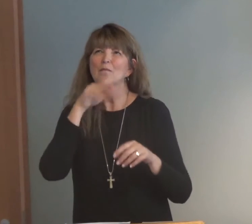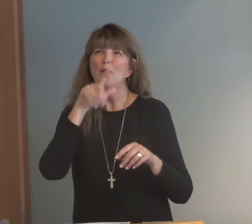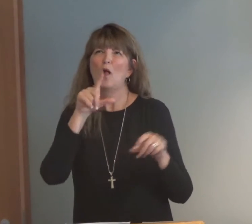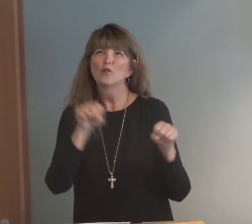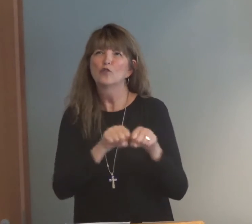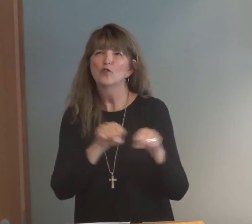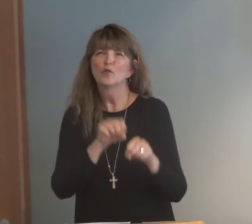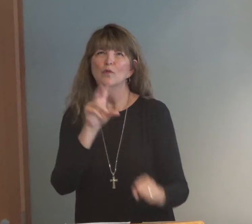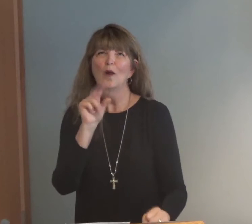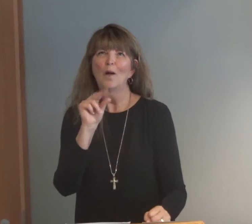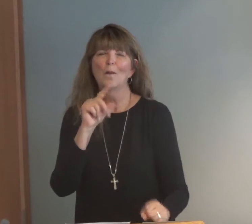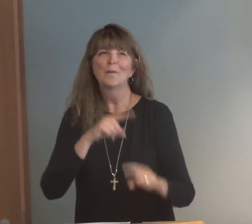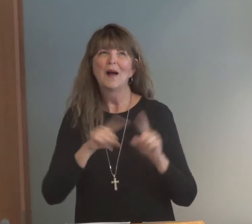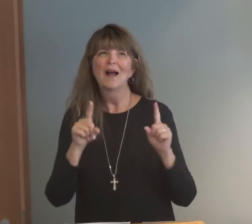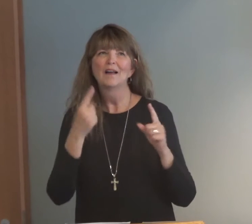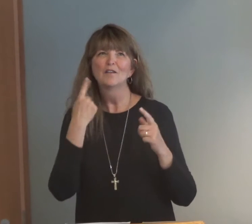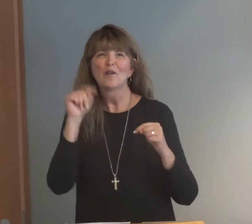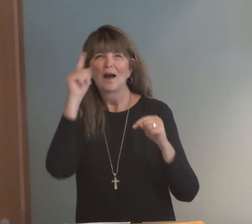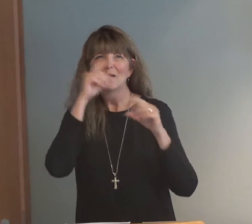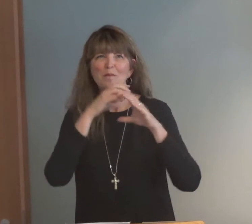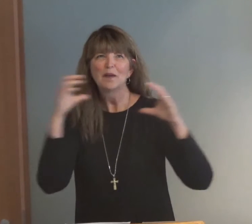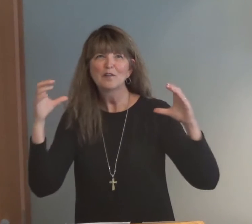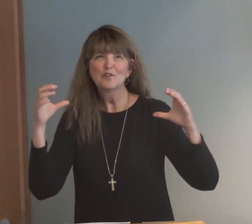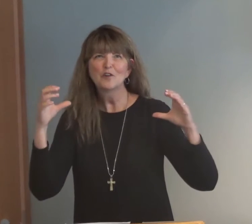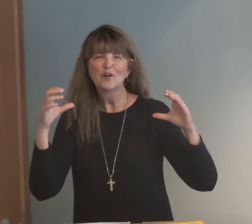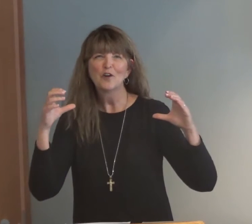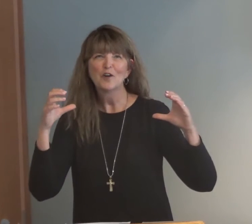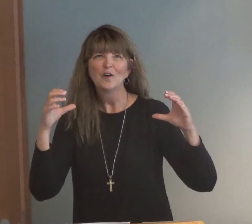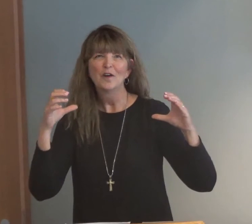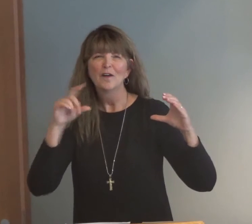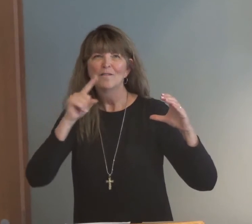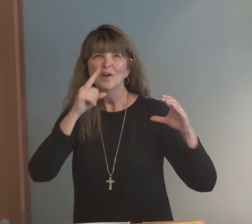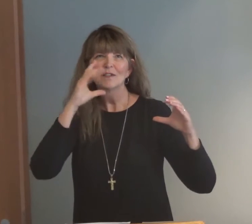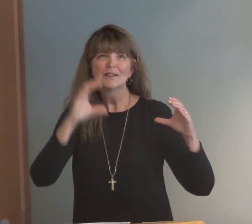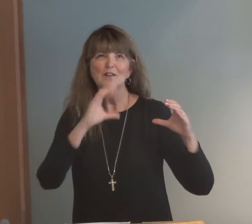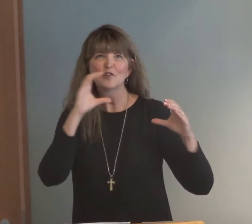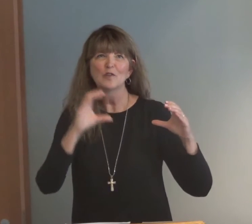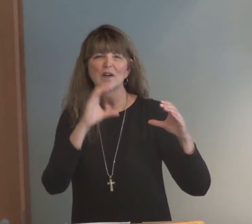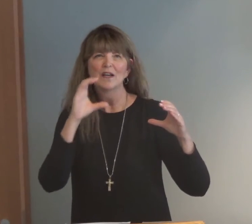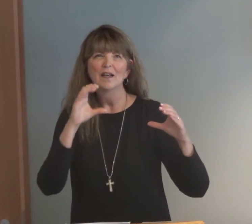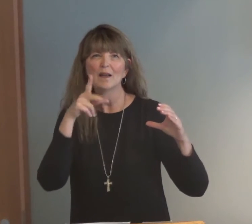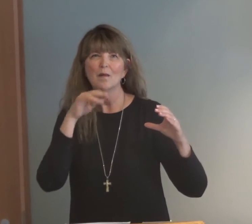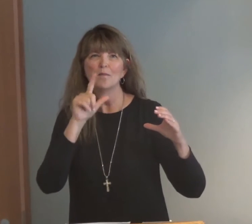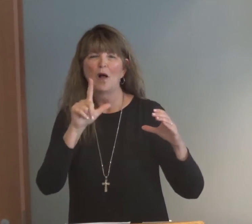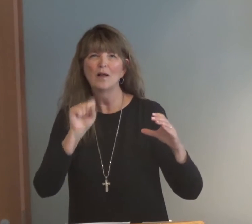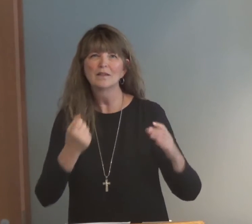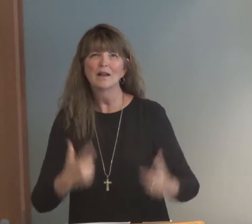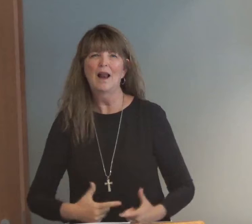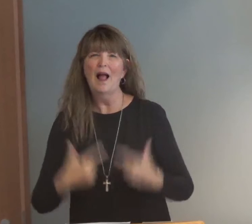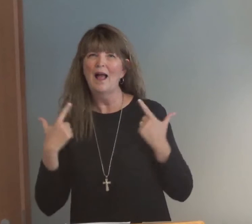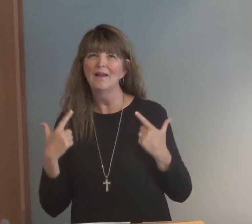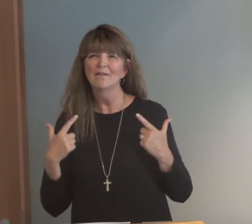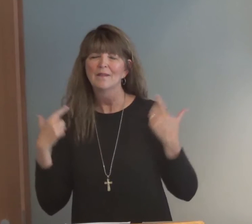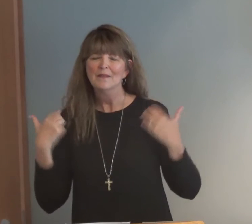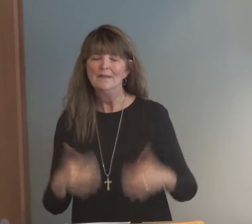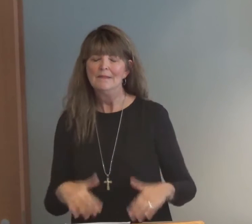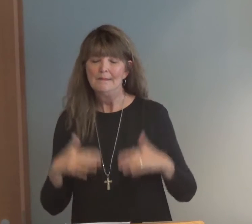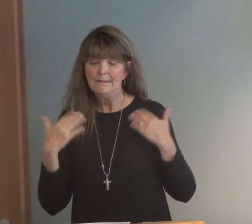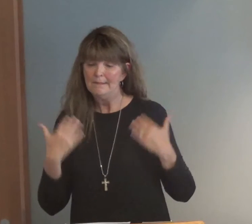I mean, can't really put ourselves in Paul's shoes. But try to imagine the first century. Imagine